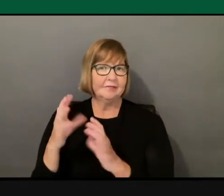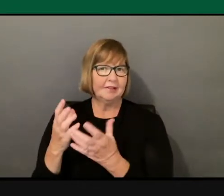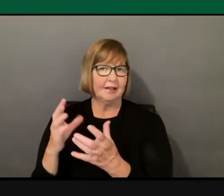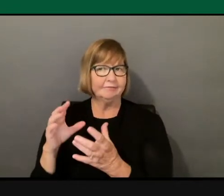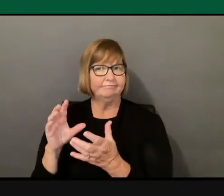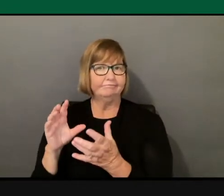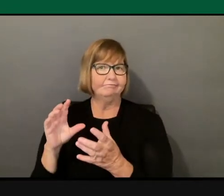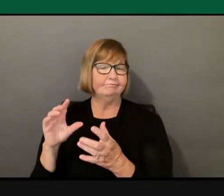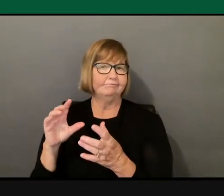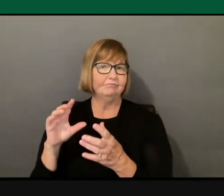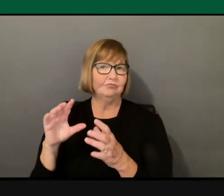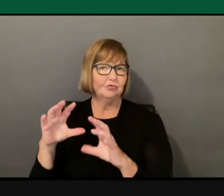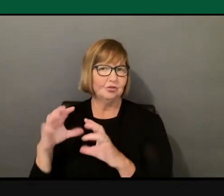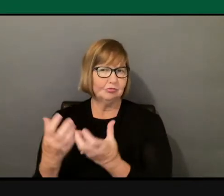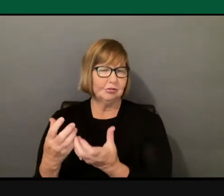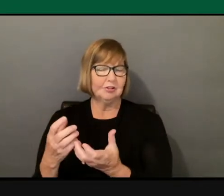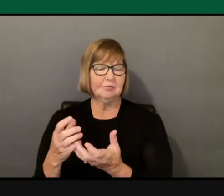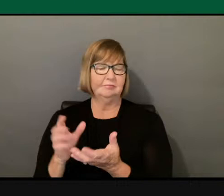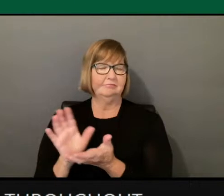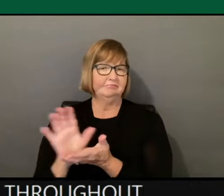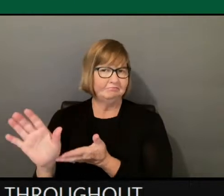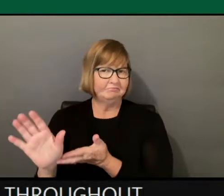historical perspectives.